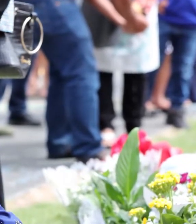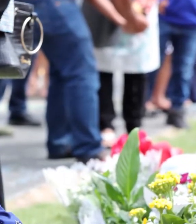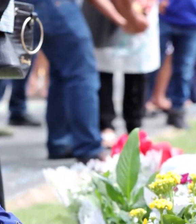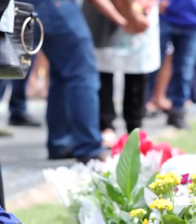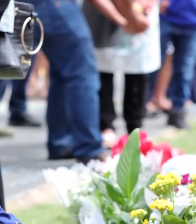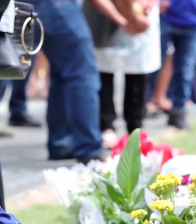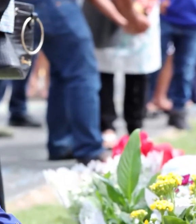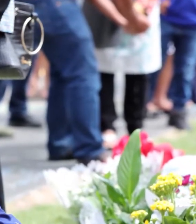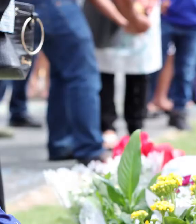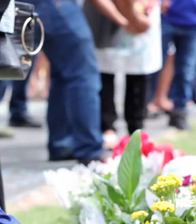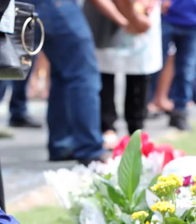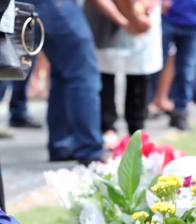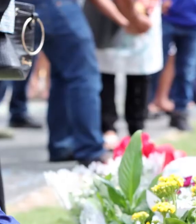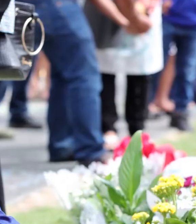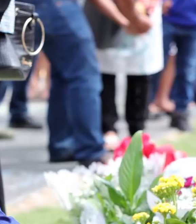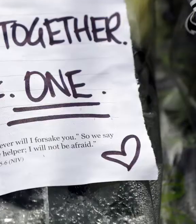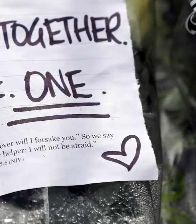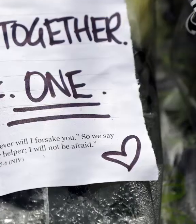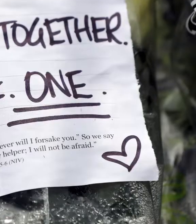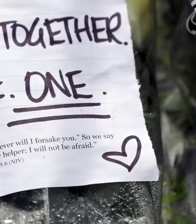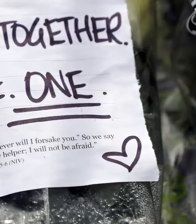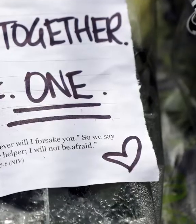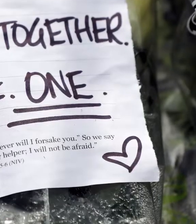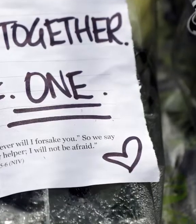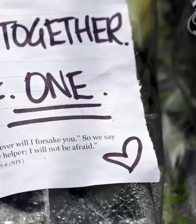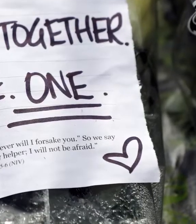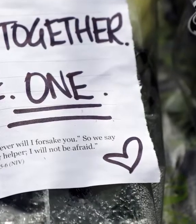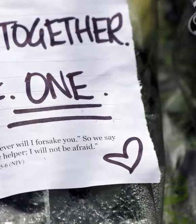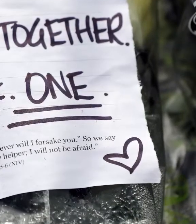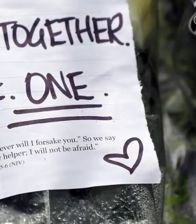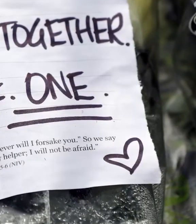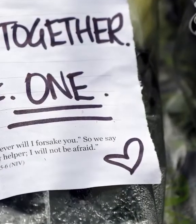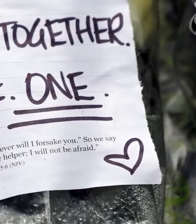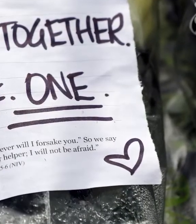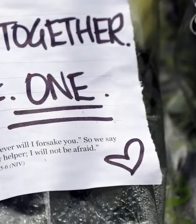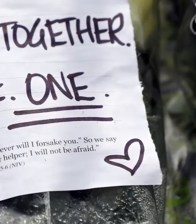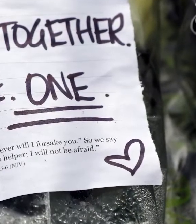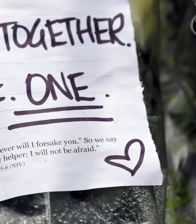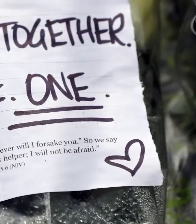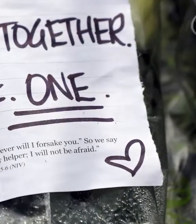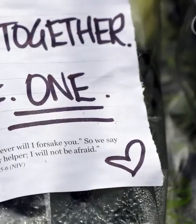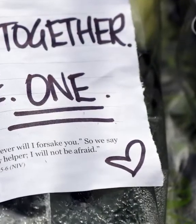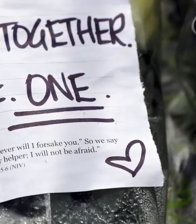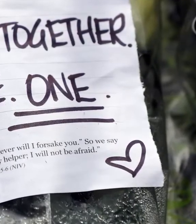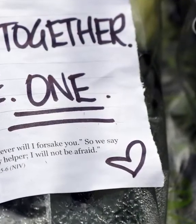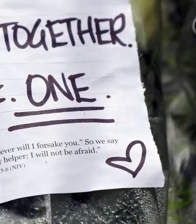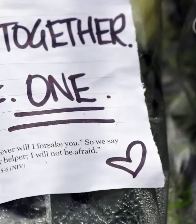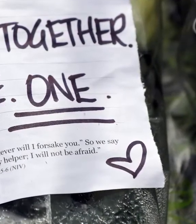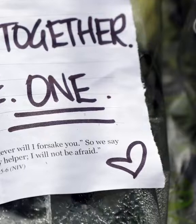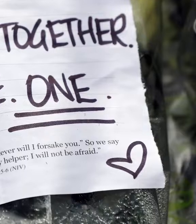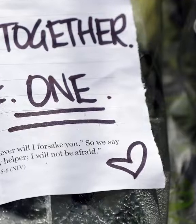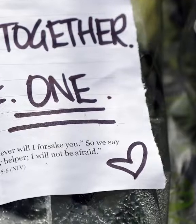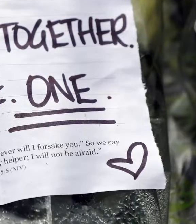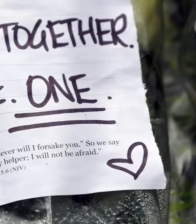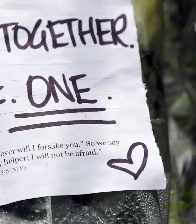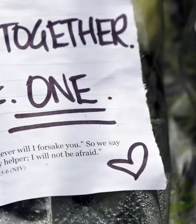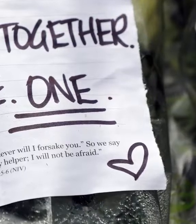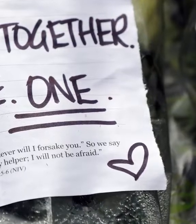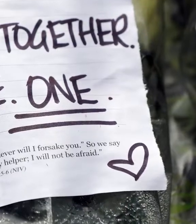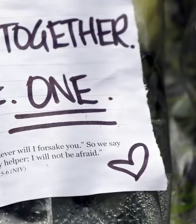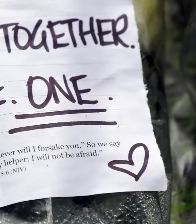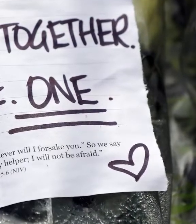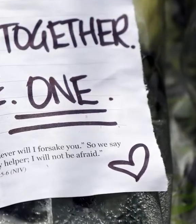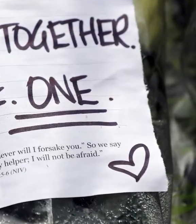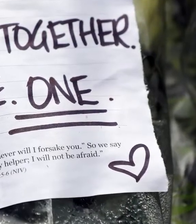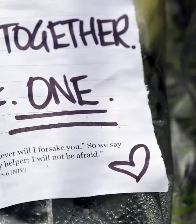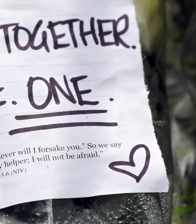request at this stage. MFAT is, um, working directly on the ground, uh, so will be available and are connecting people